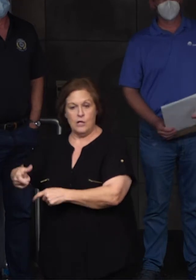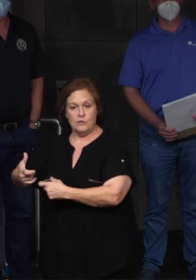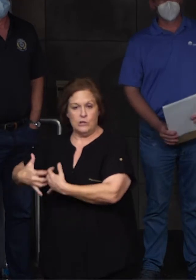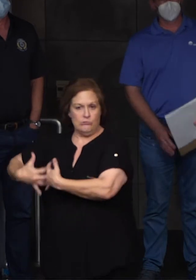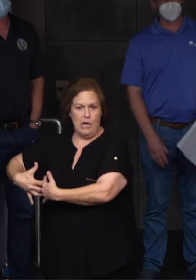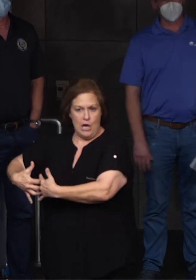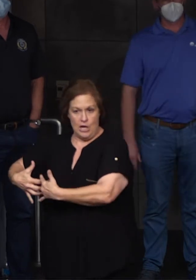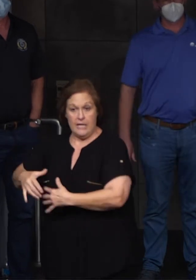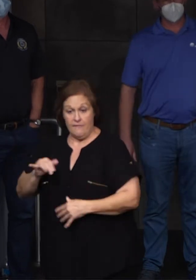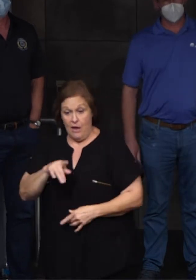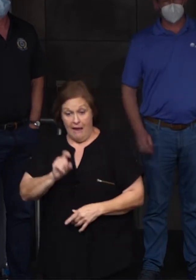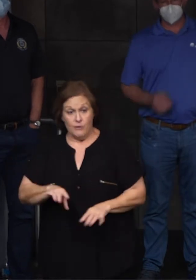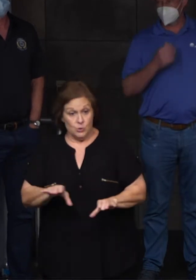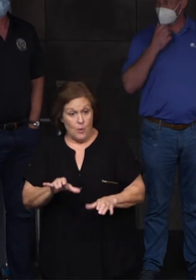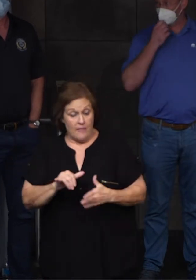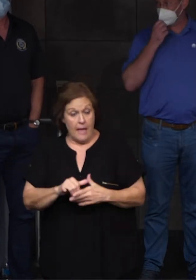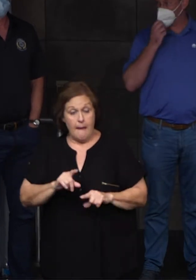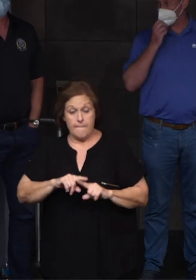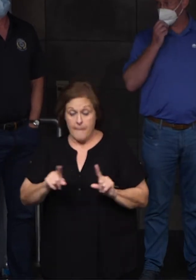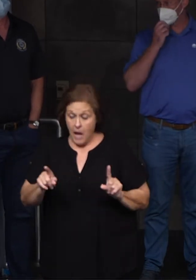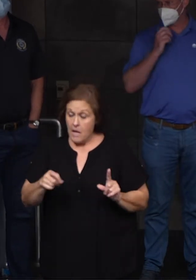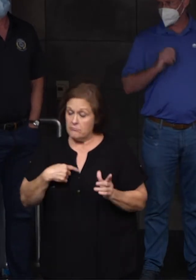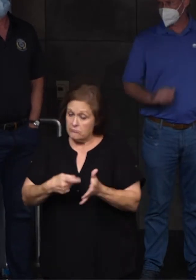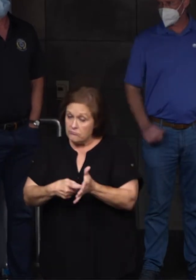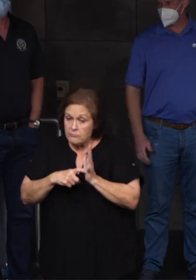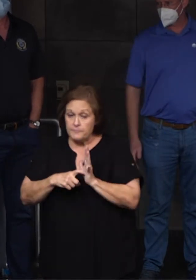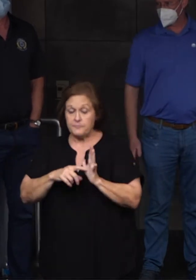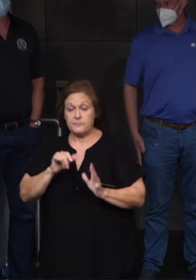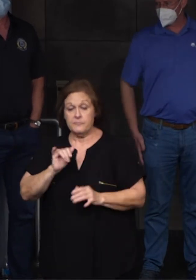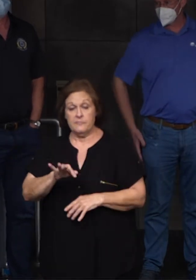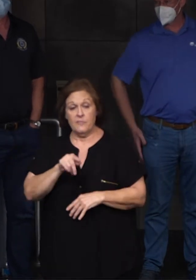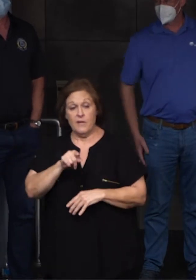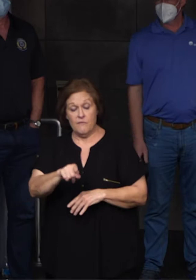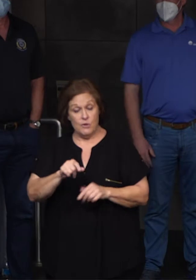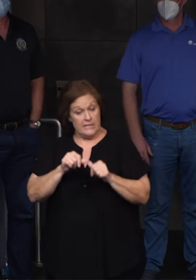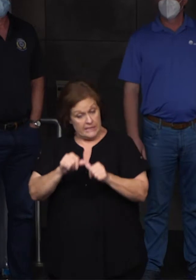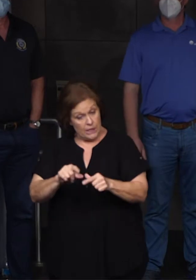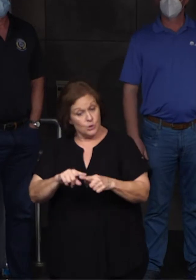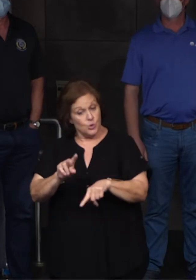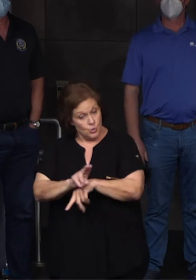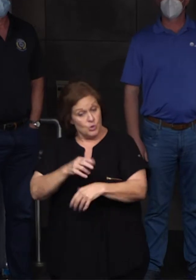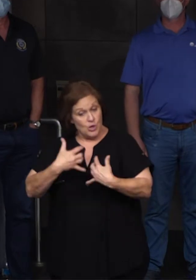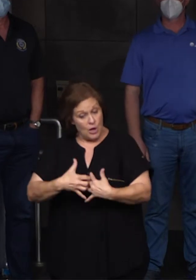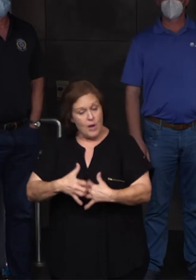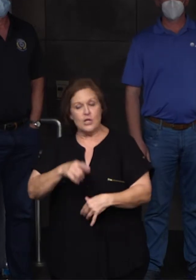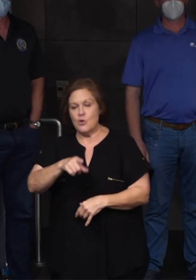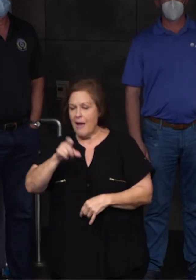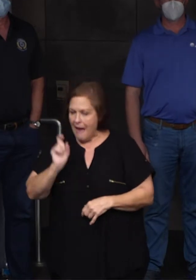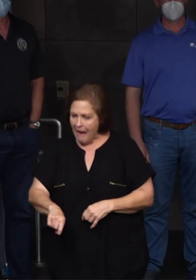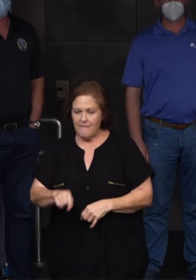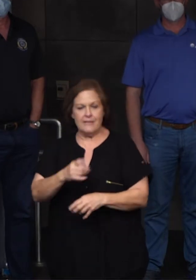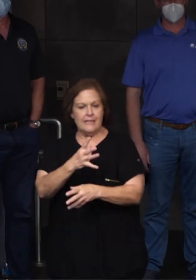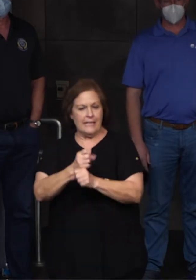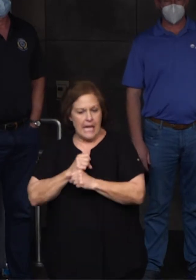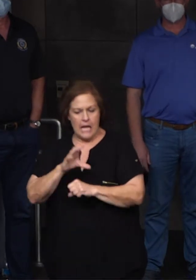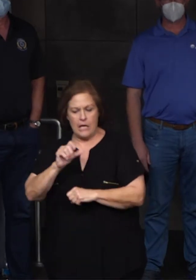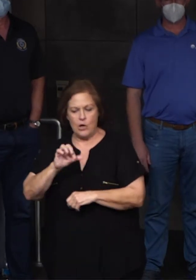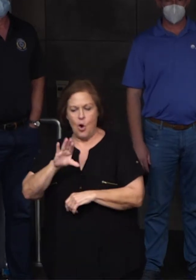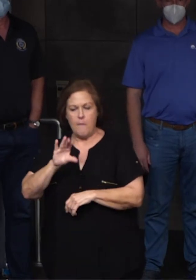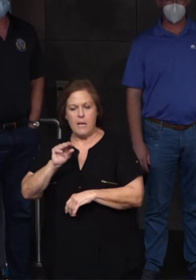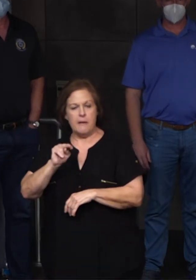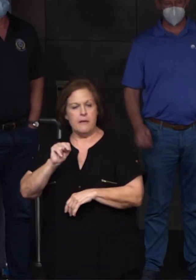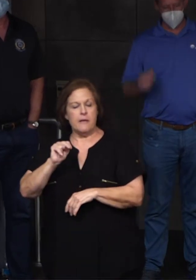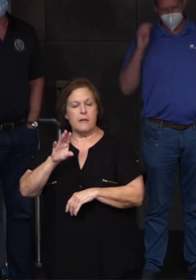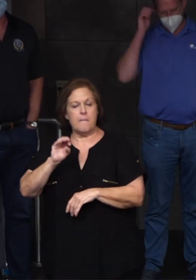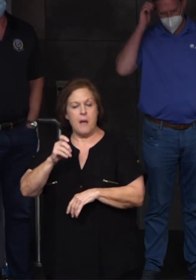if you have to do that. But I insist that if you're going to continue to use generators, you have to get a carbon monoxide